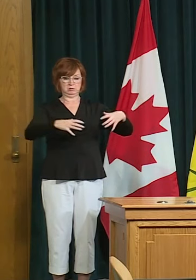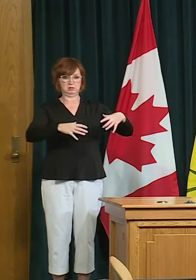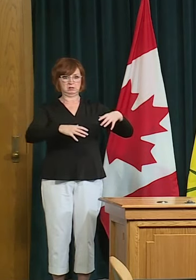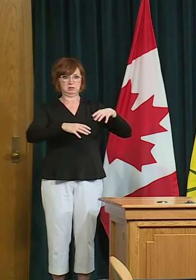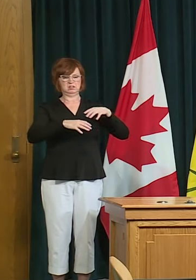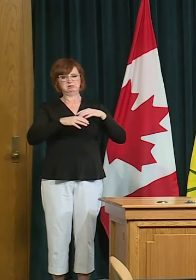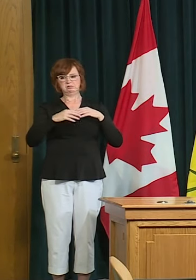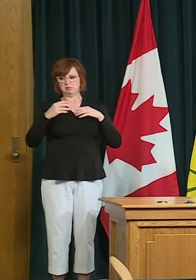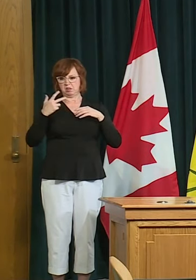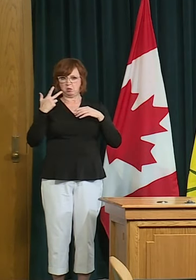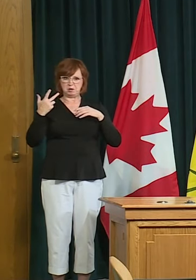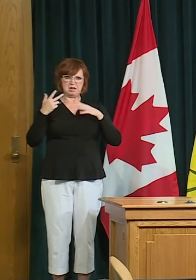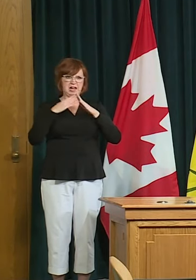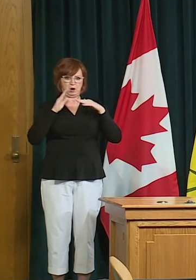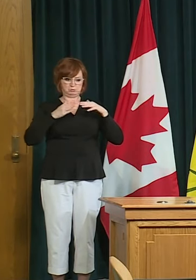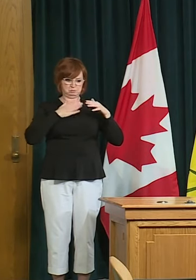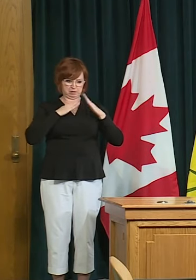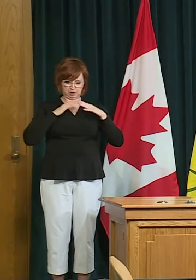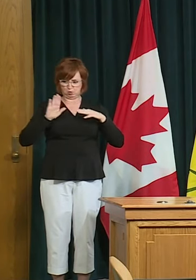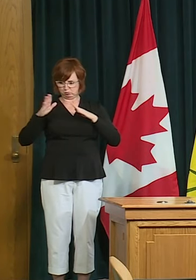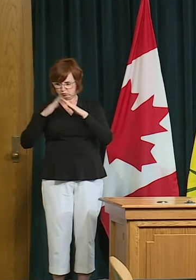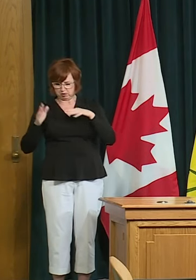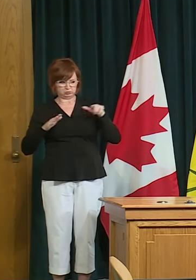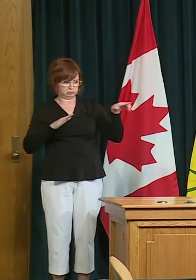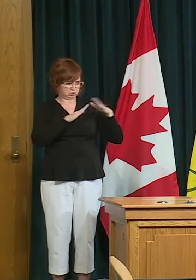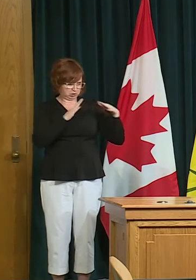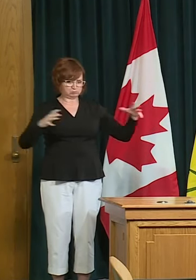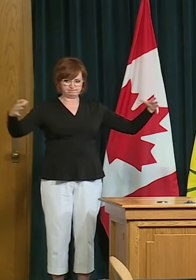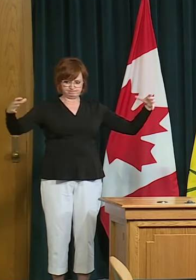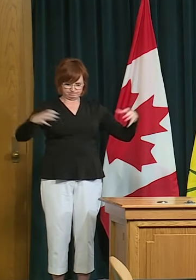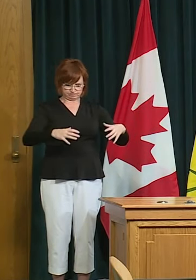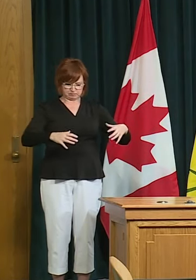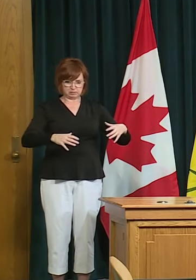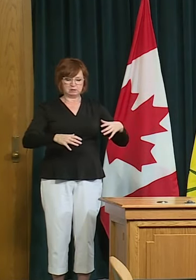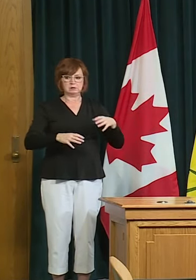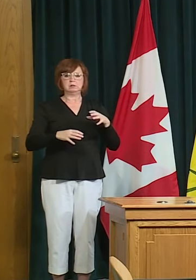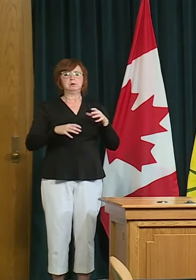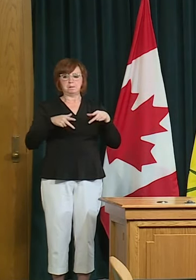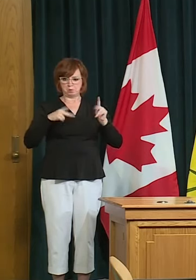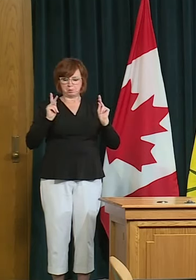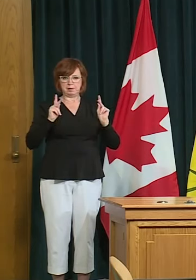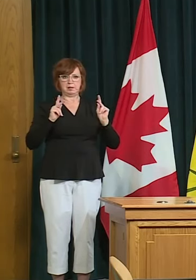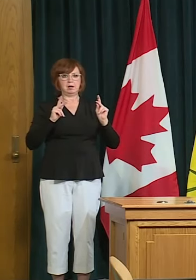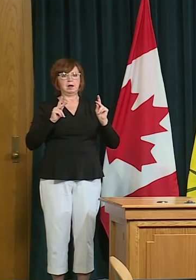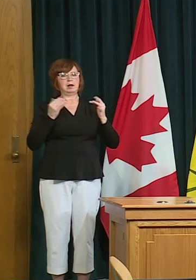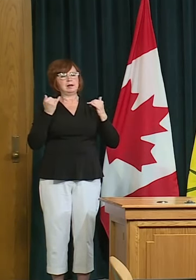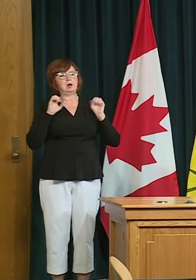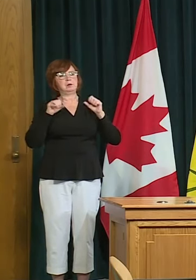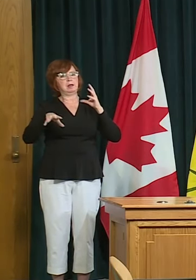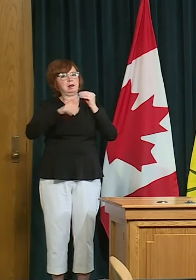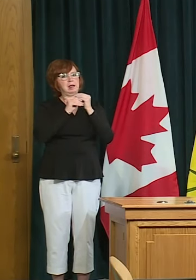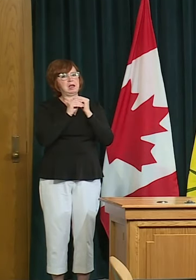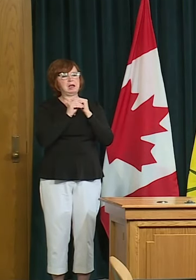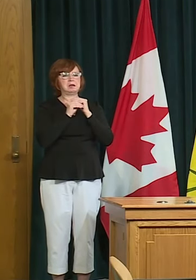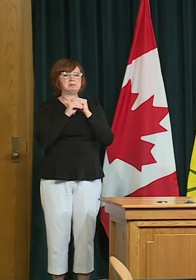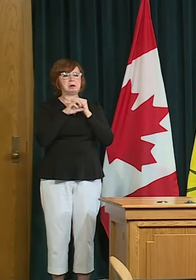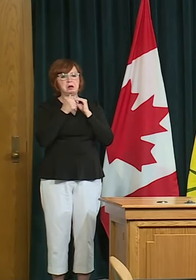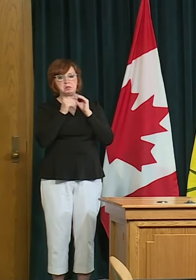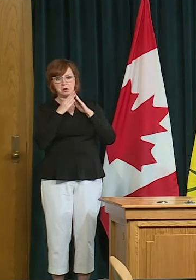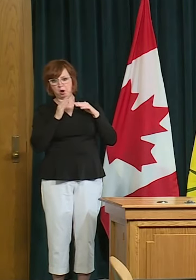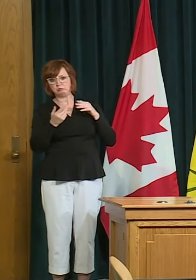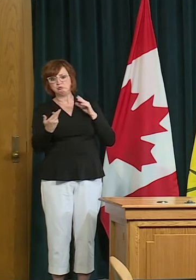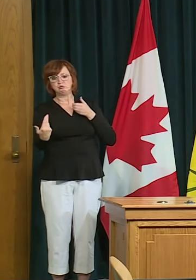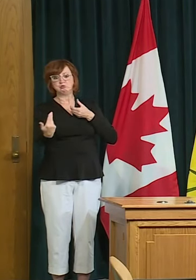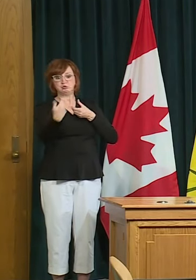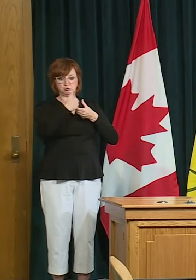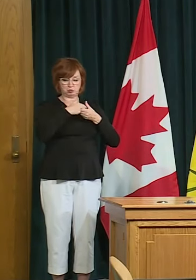really good to socialize outdoors when you can instead of indoors and put a little thought to any social event you're having some pre-planning so